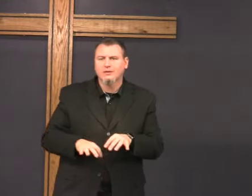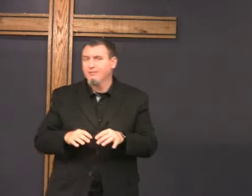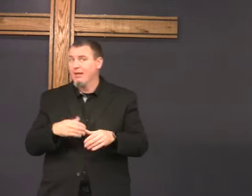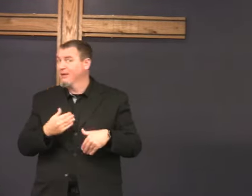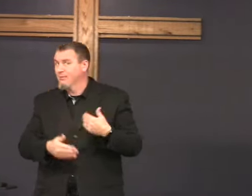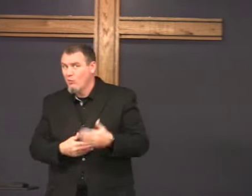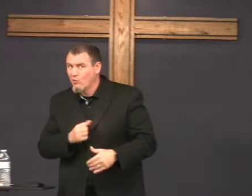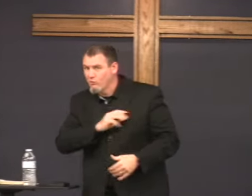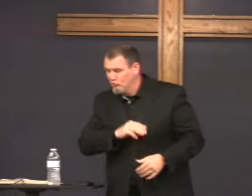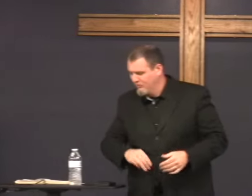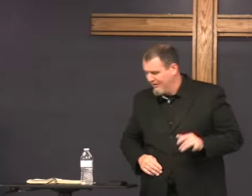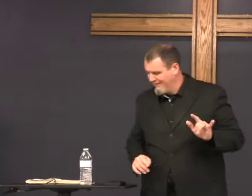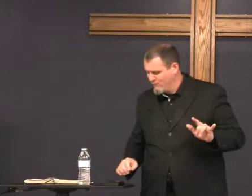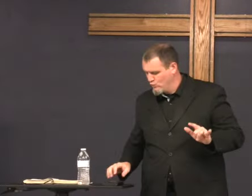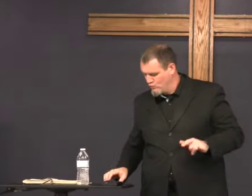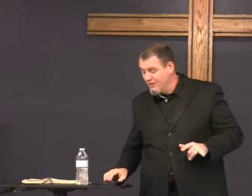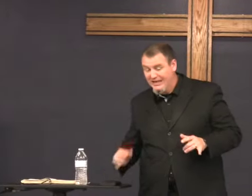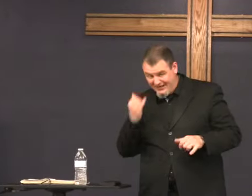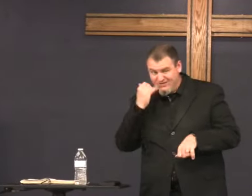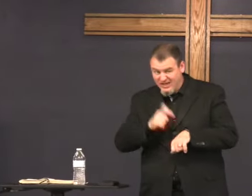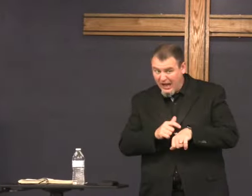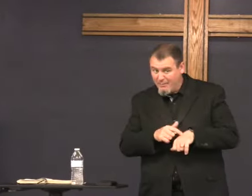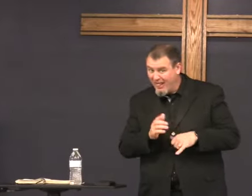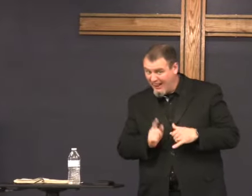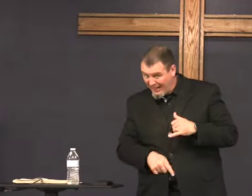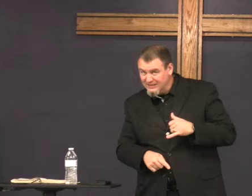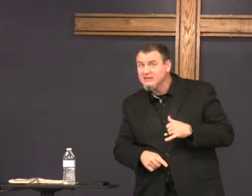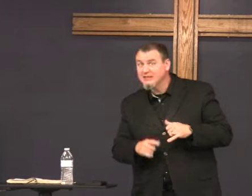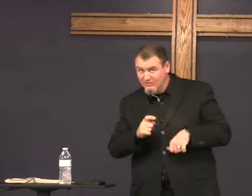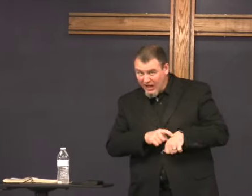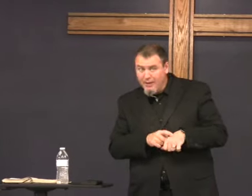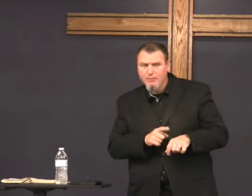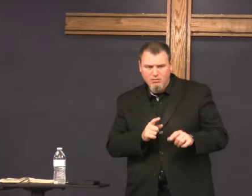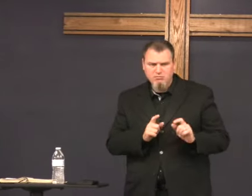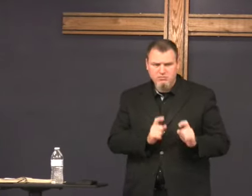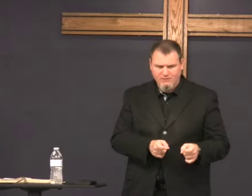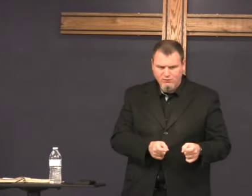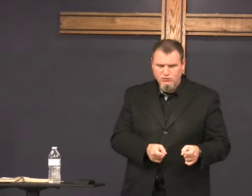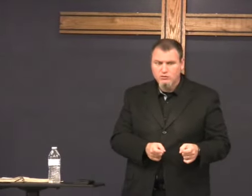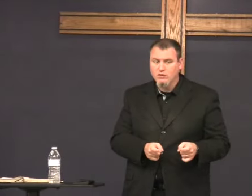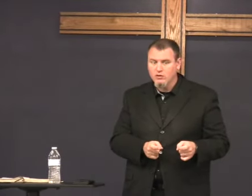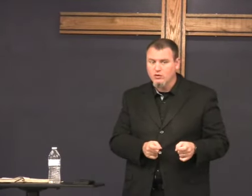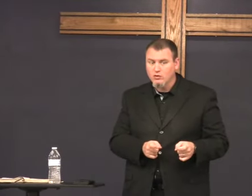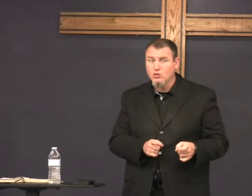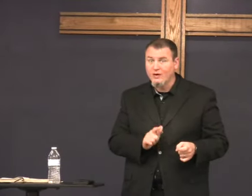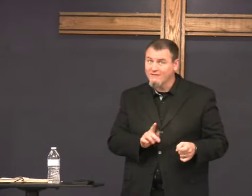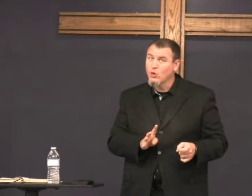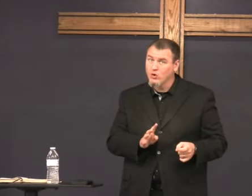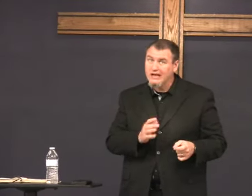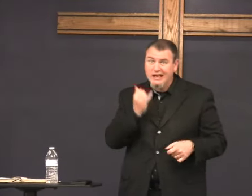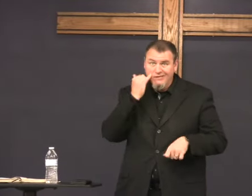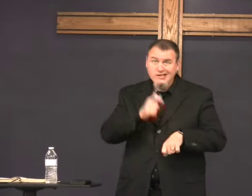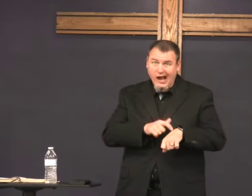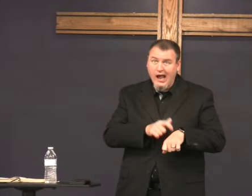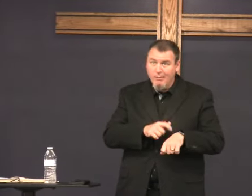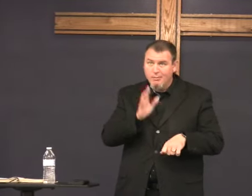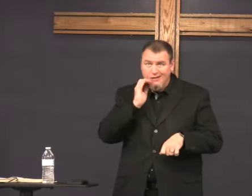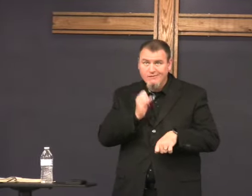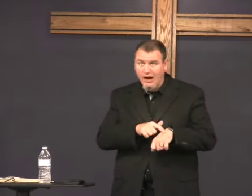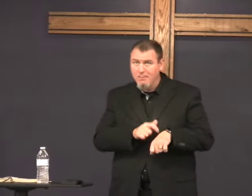that's important we're making progress here all right we